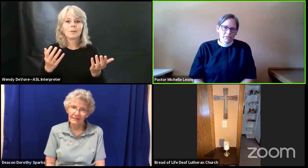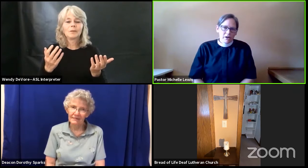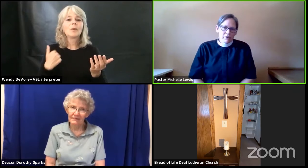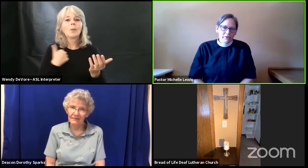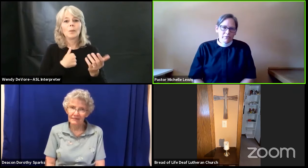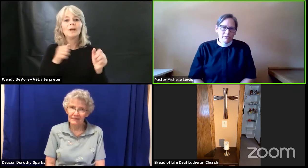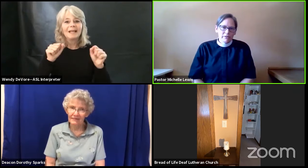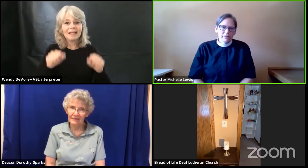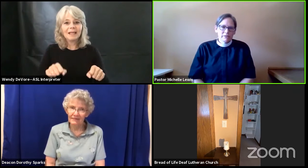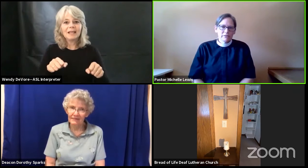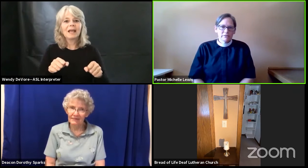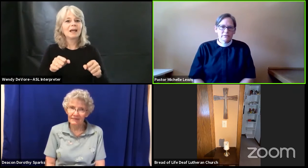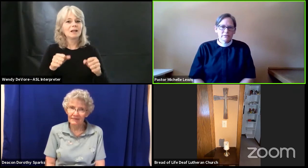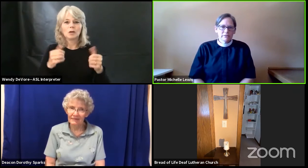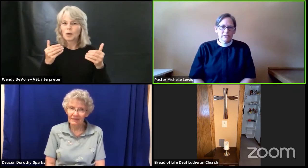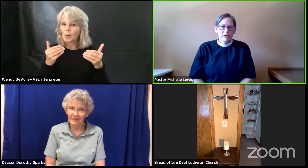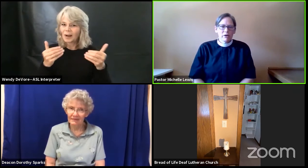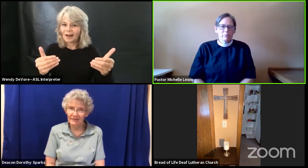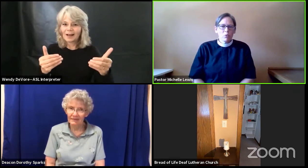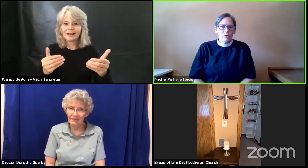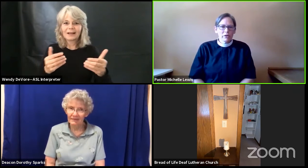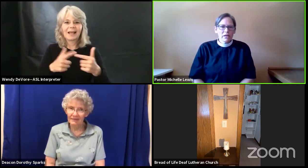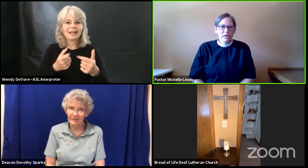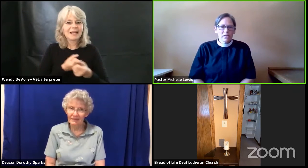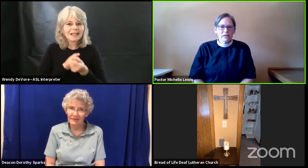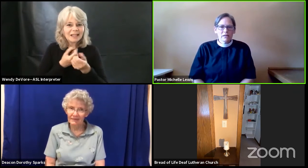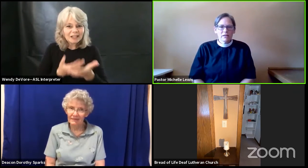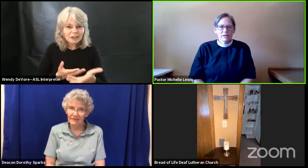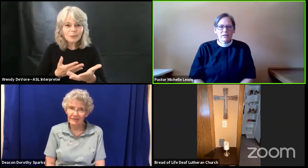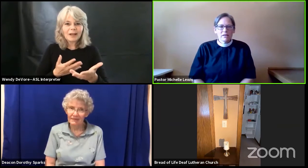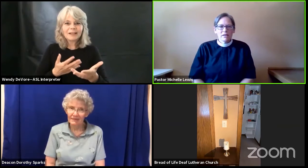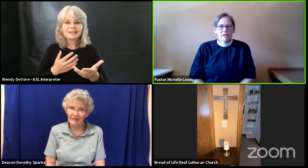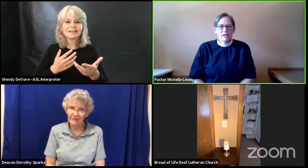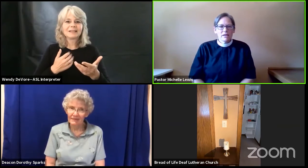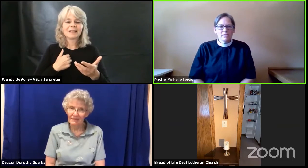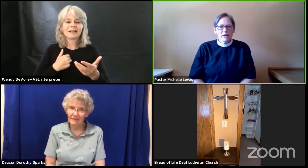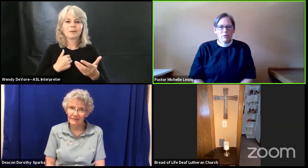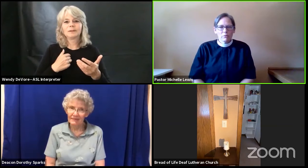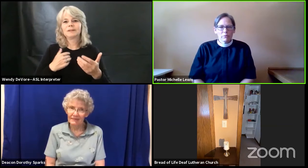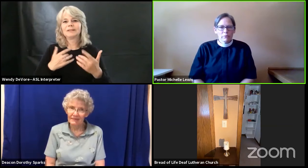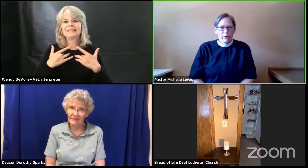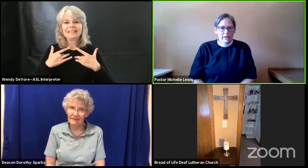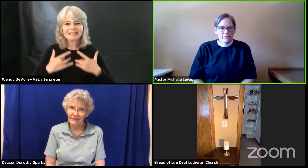sorrow, our mourning, and our regrets.